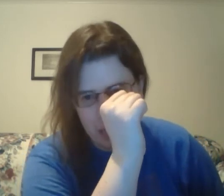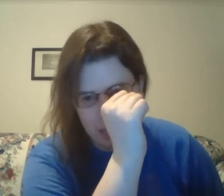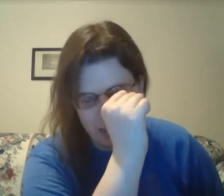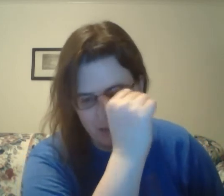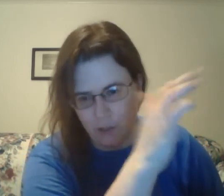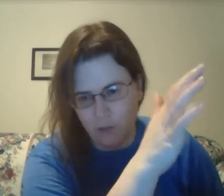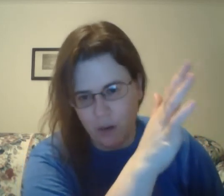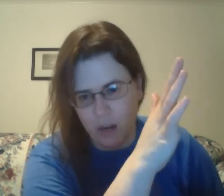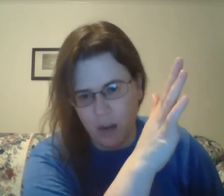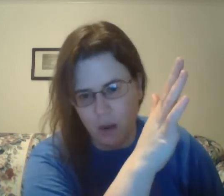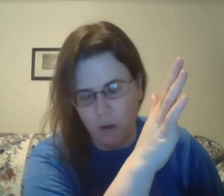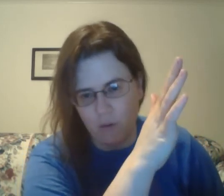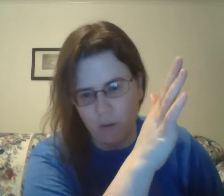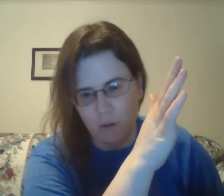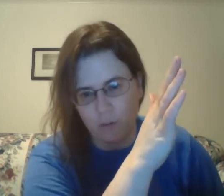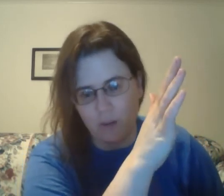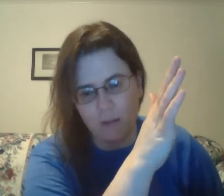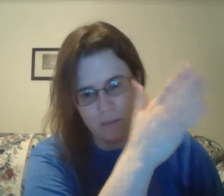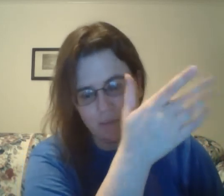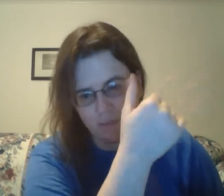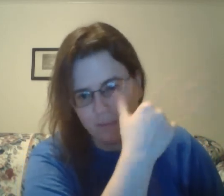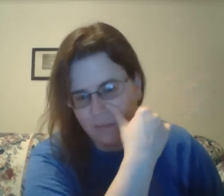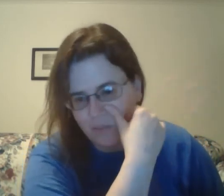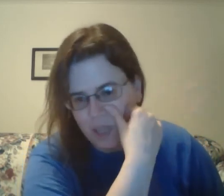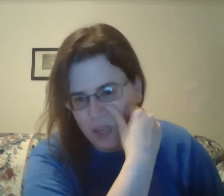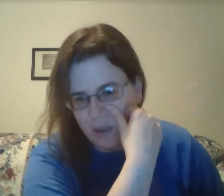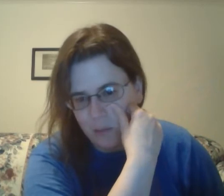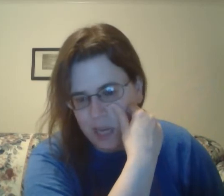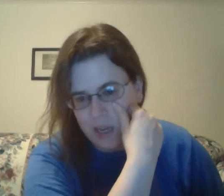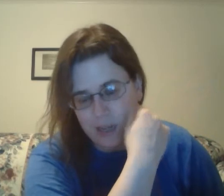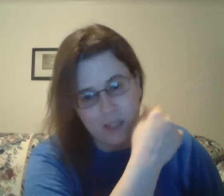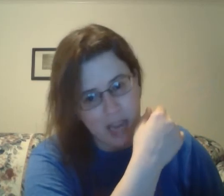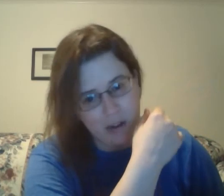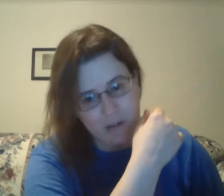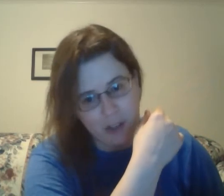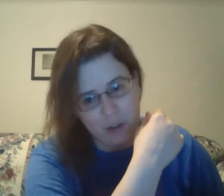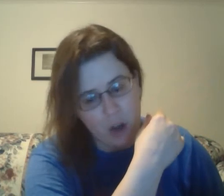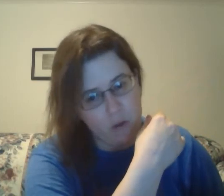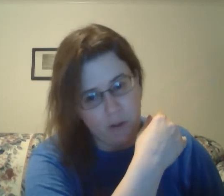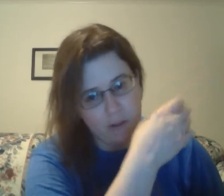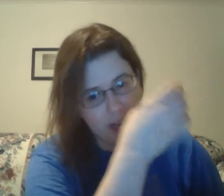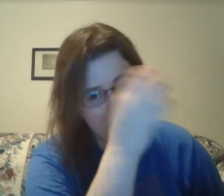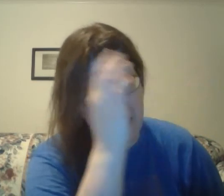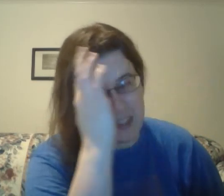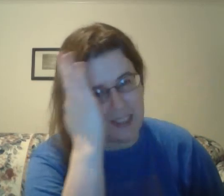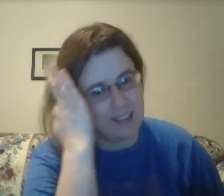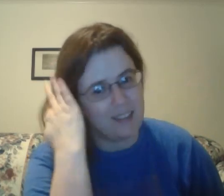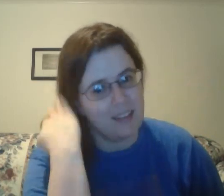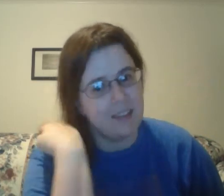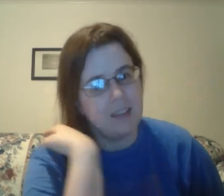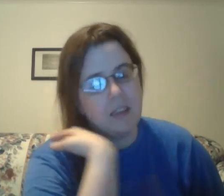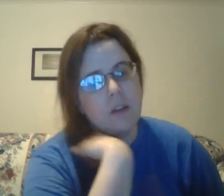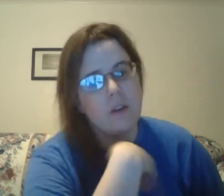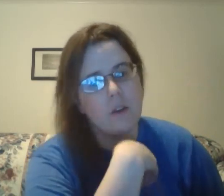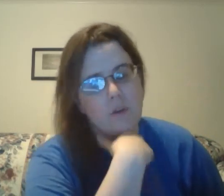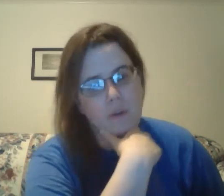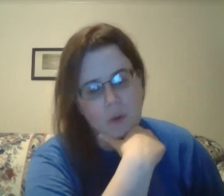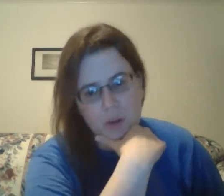victory over, well, big yet scary victory over the Vikings, who, of course,